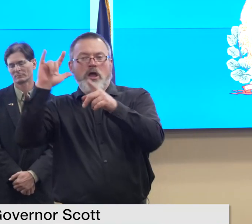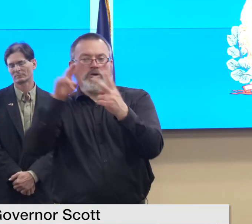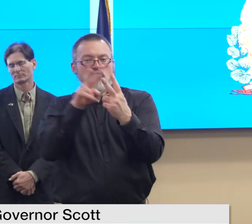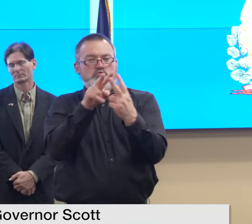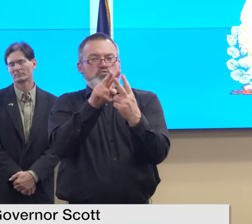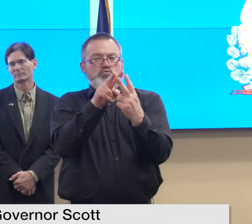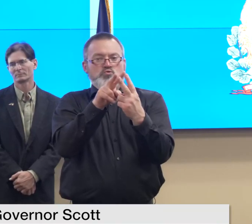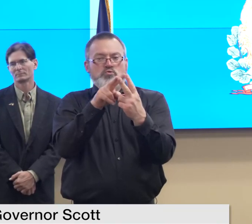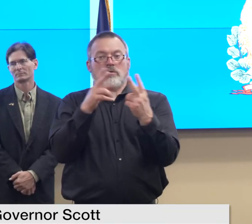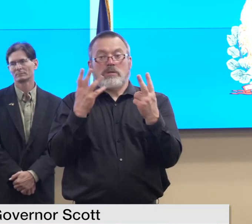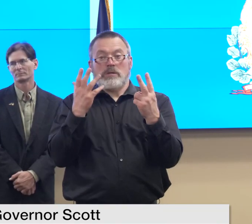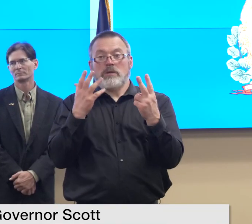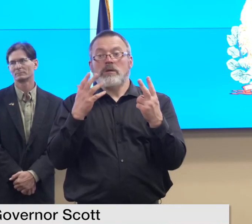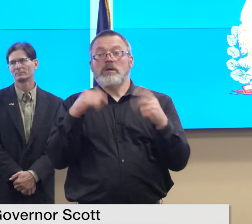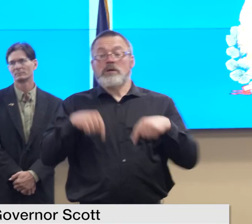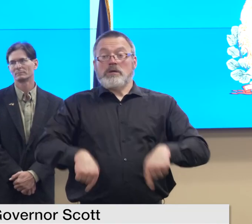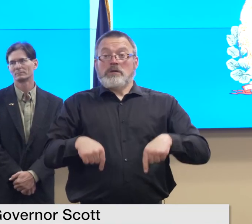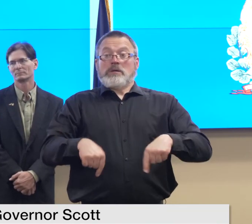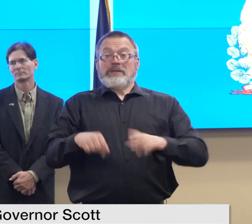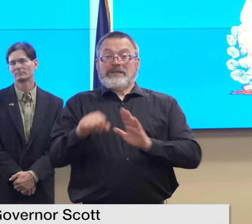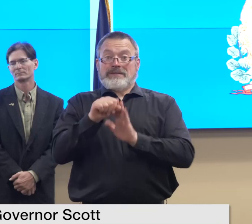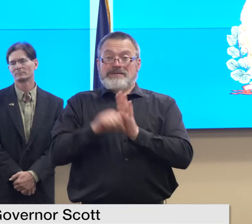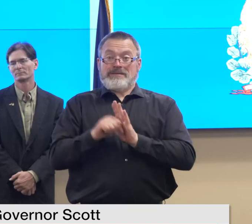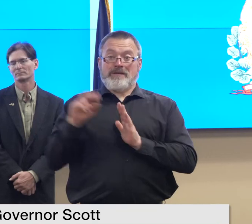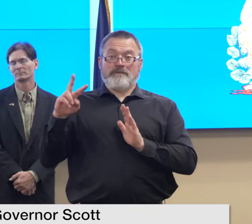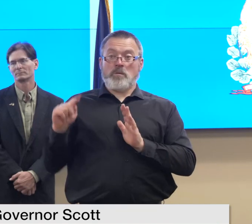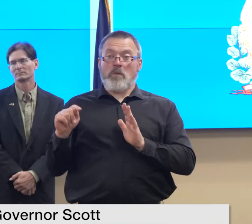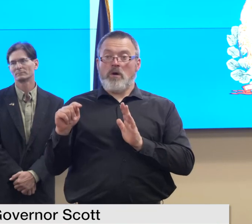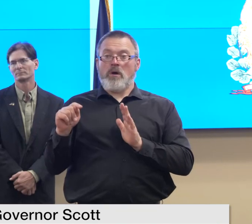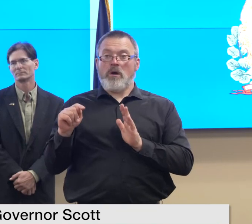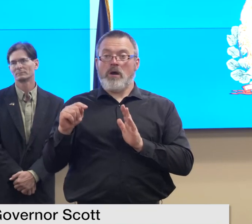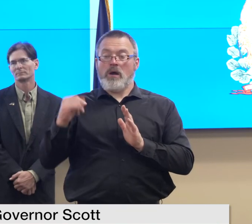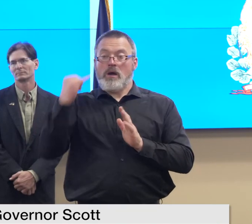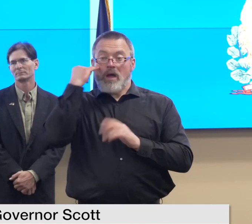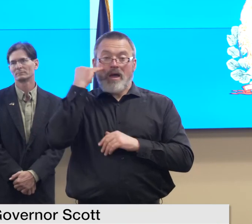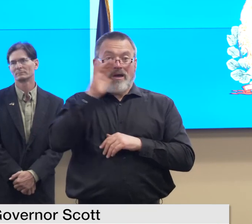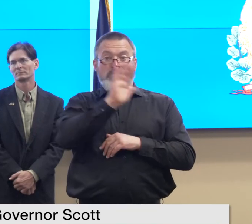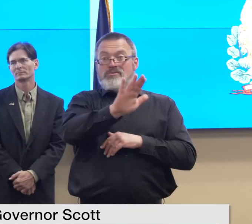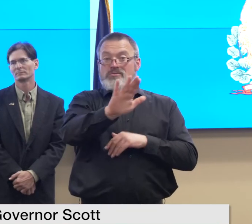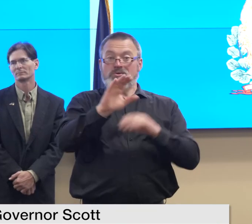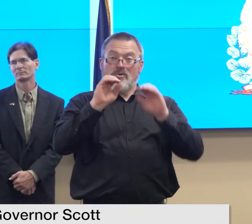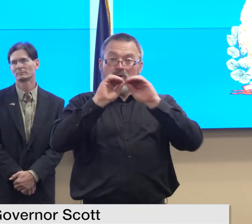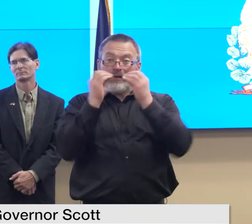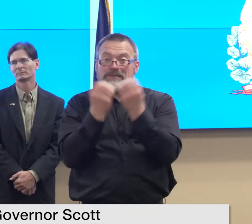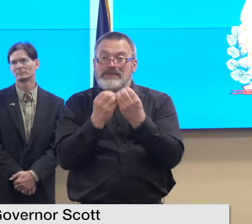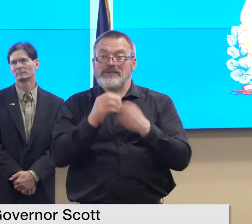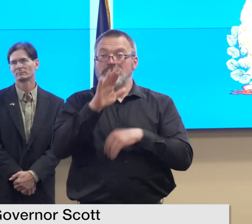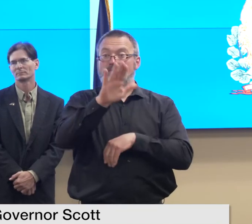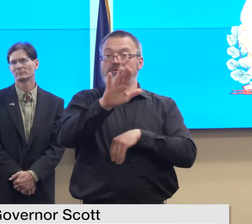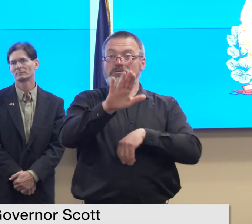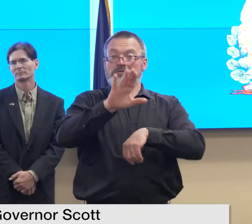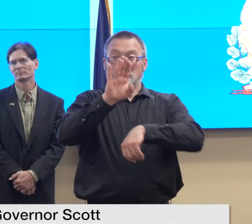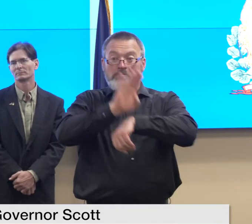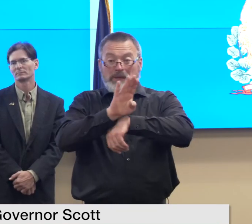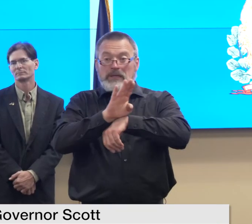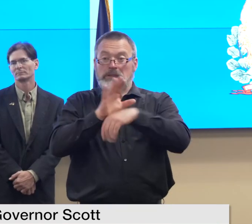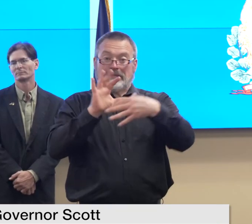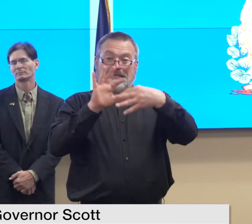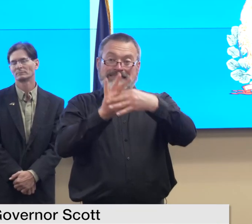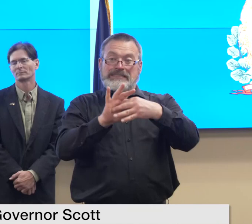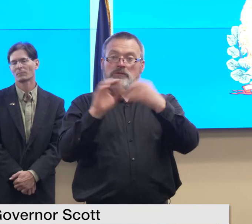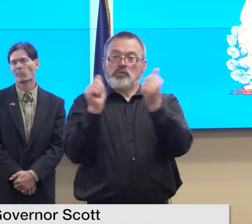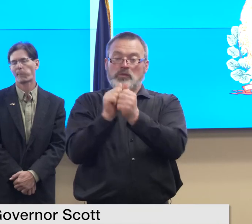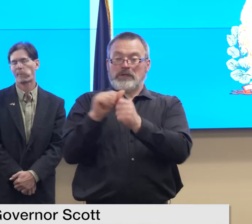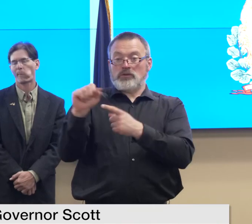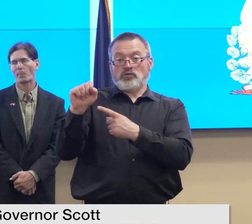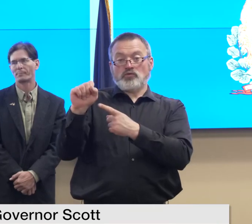here in vermont i would recommend if folks if organizations are a crowd strike customer that they reach out to crown